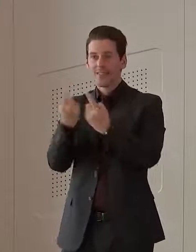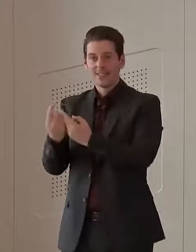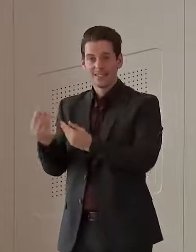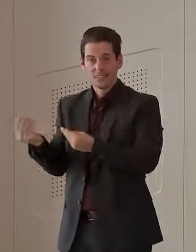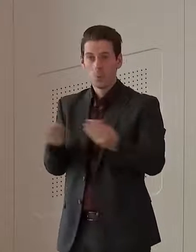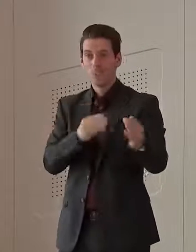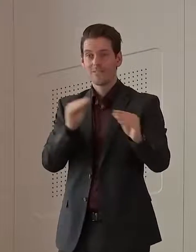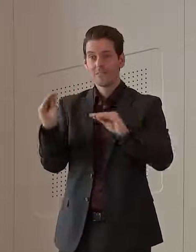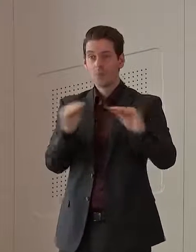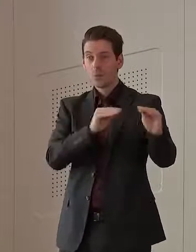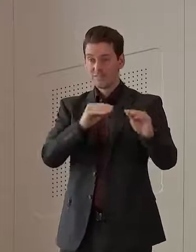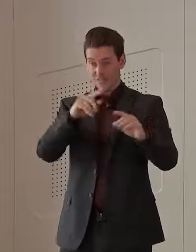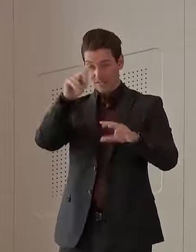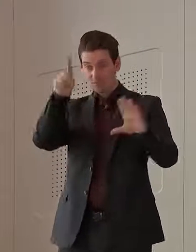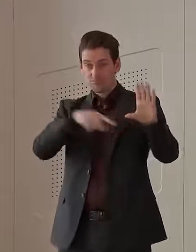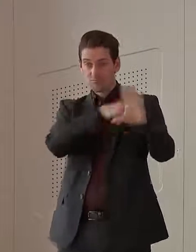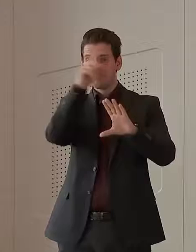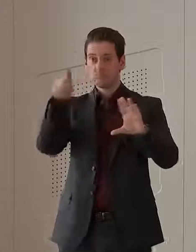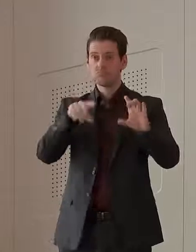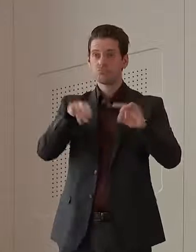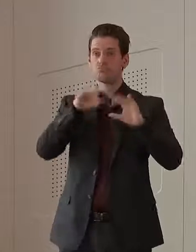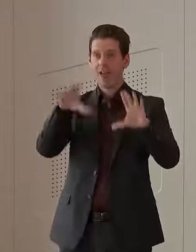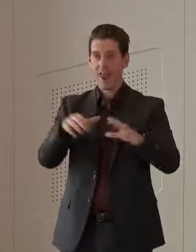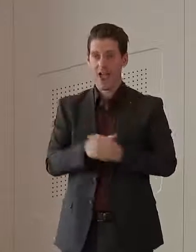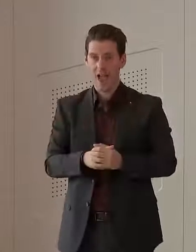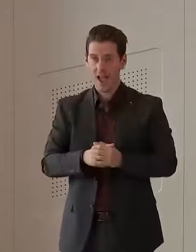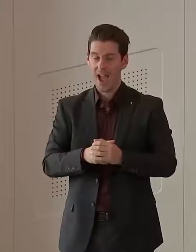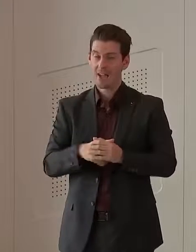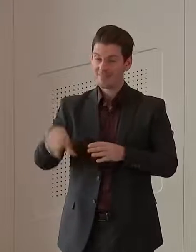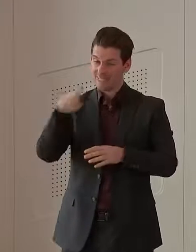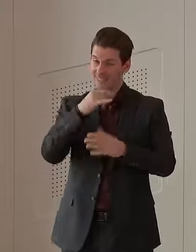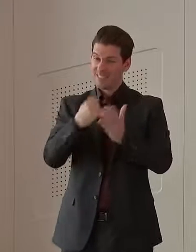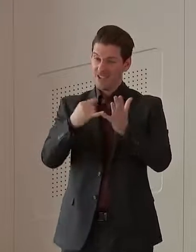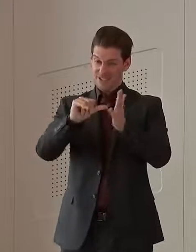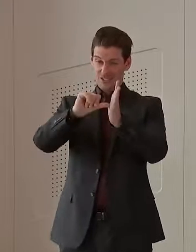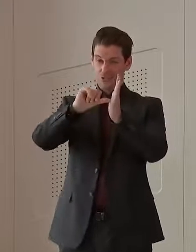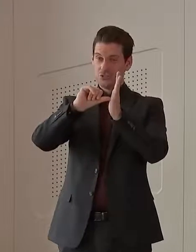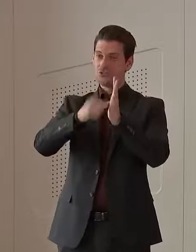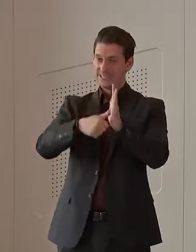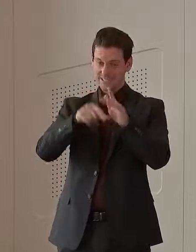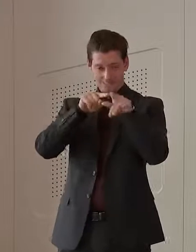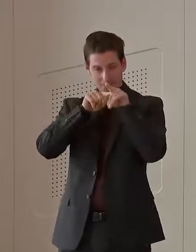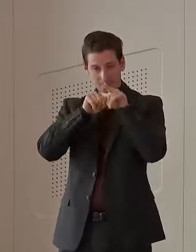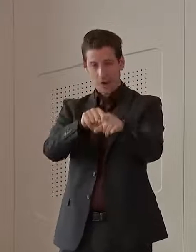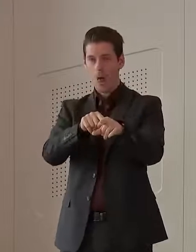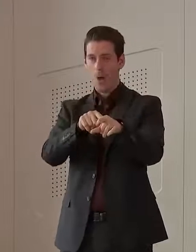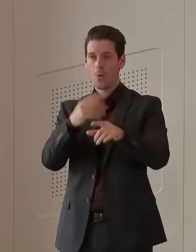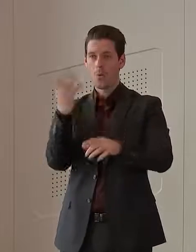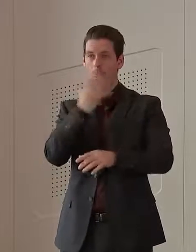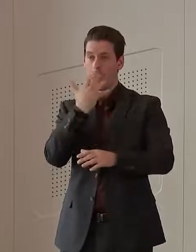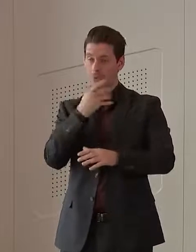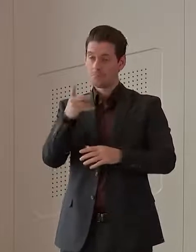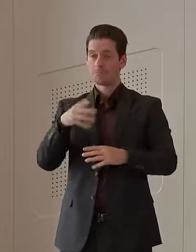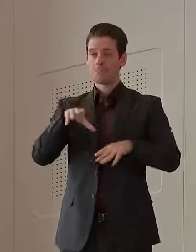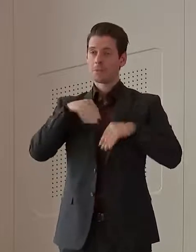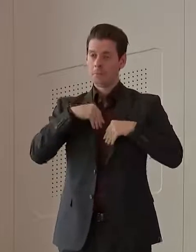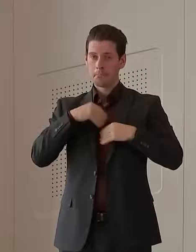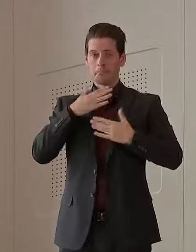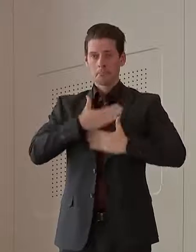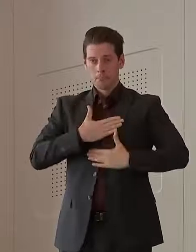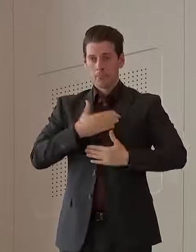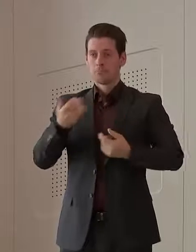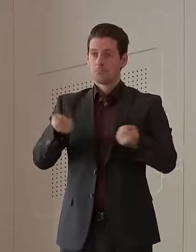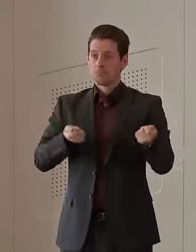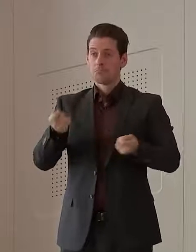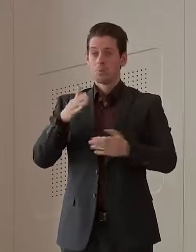through the country and then following very rigid processes and they are doing it absolutely brilliantly. Now we